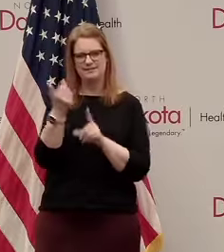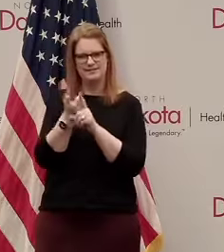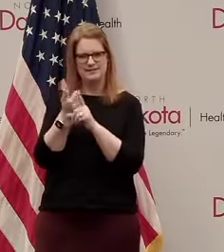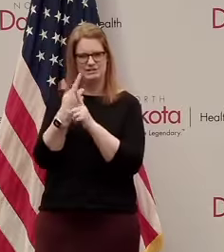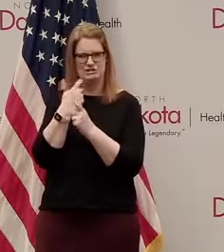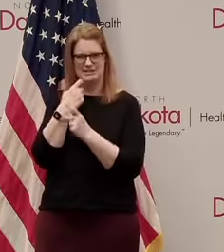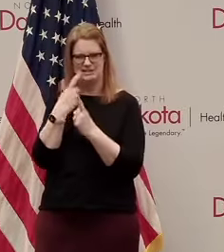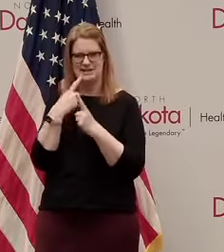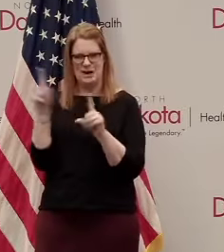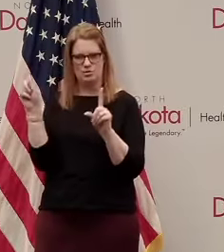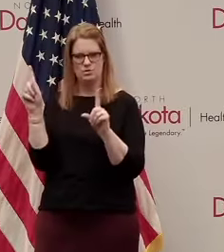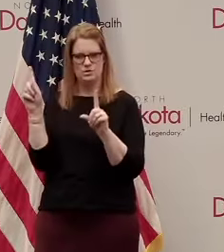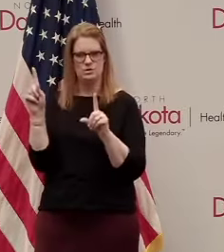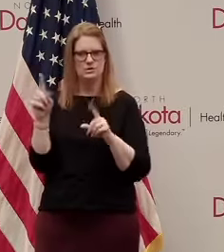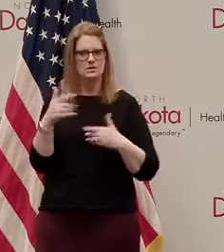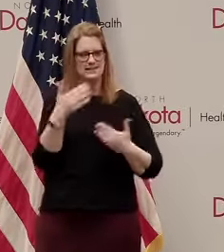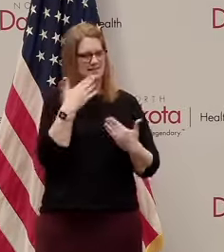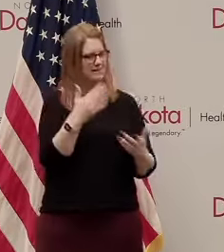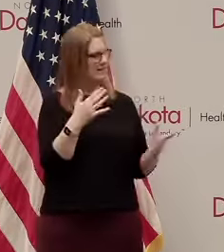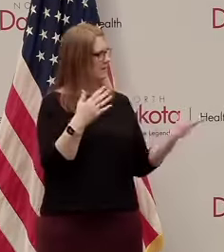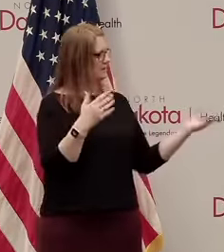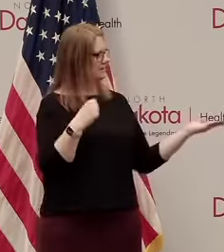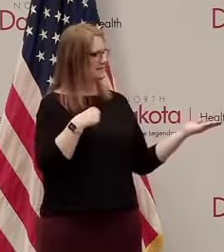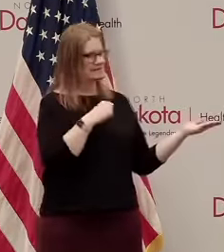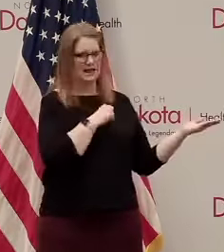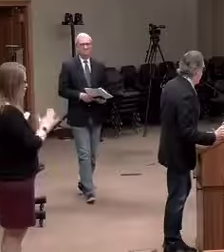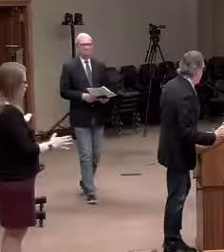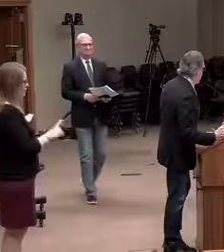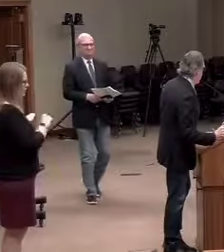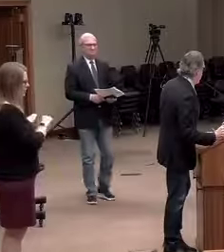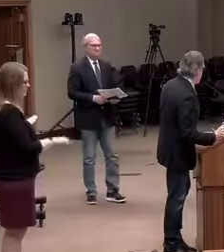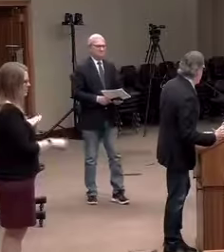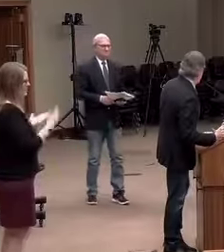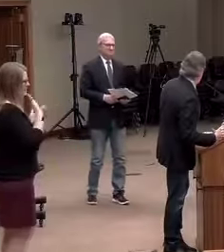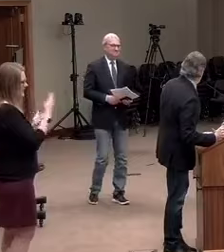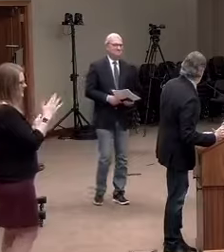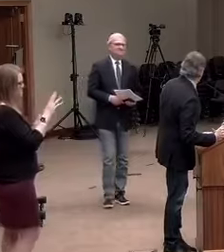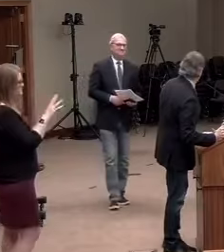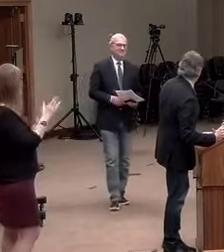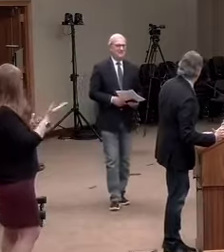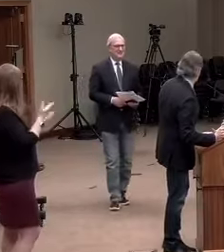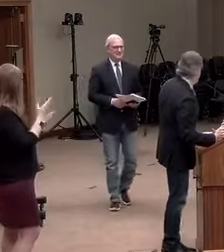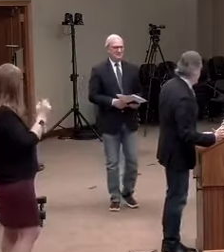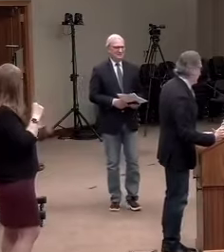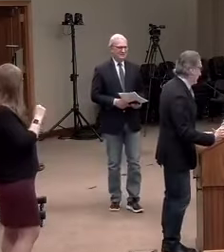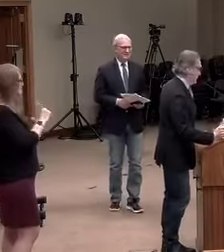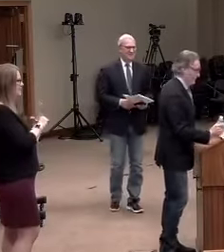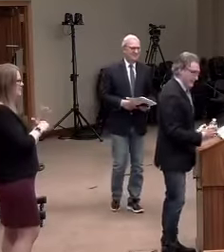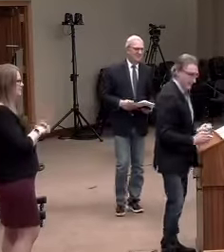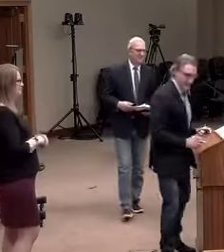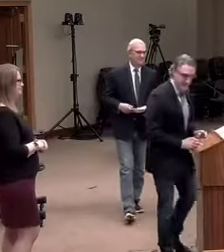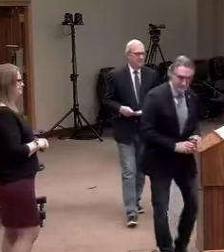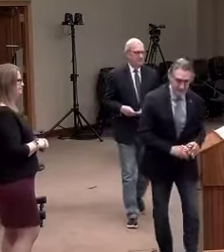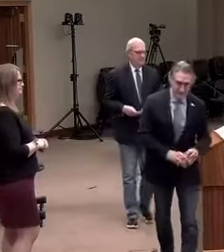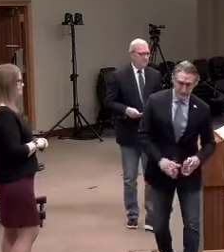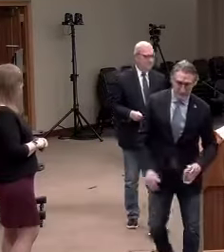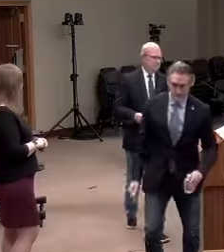Senator Kevin Cramer for being here and thanks for all you've done for North Dakota for all the years you've served our state. Great to have you here Kevin.